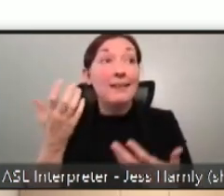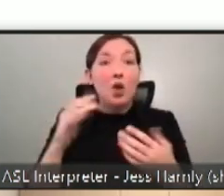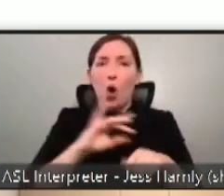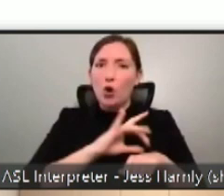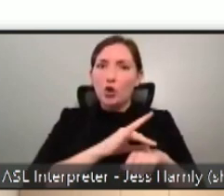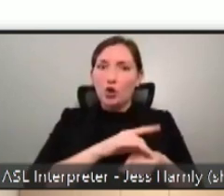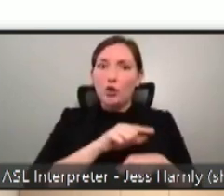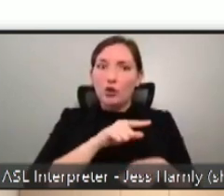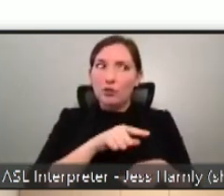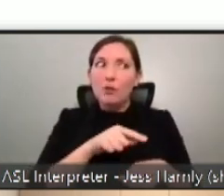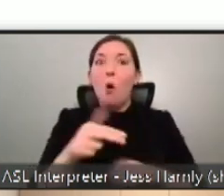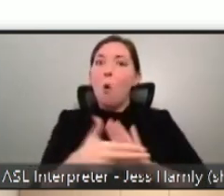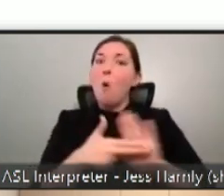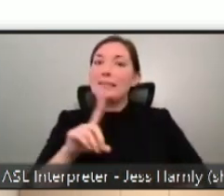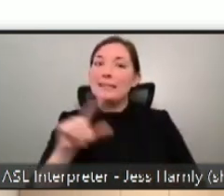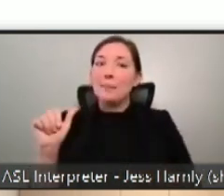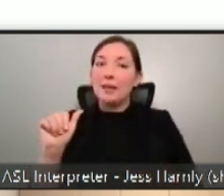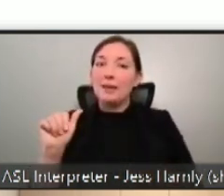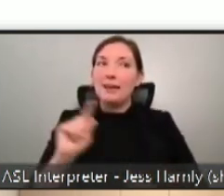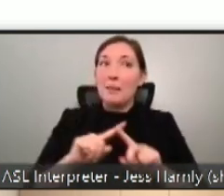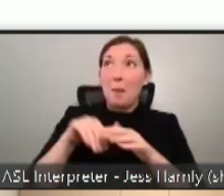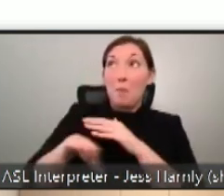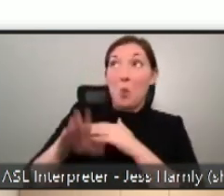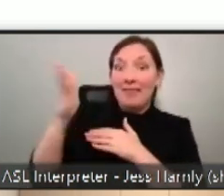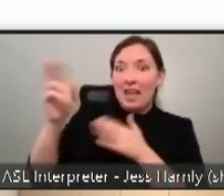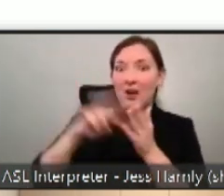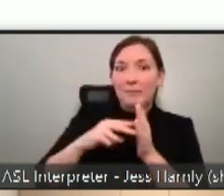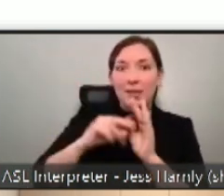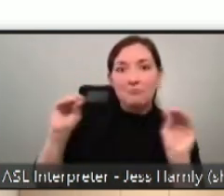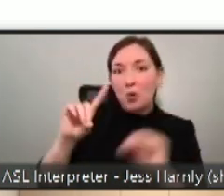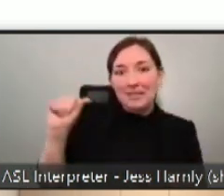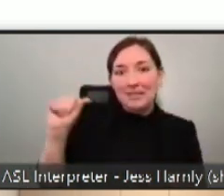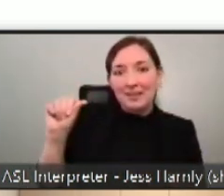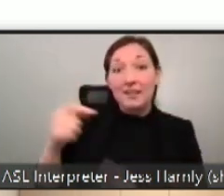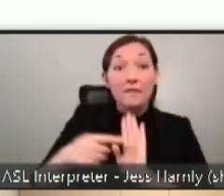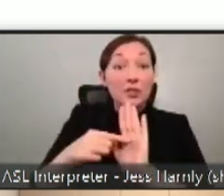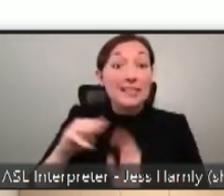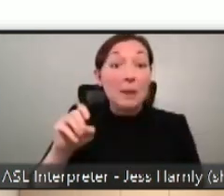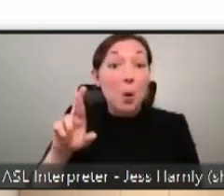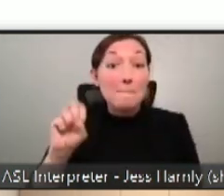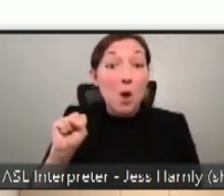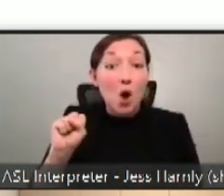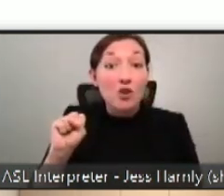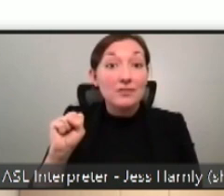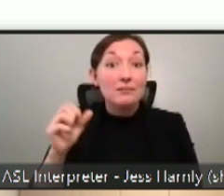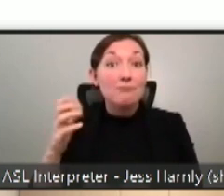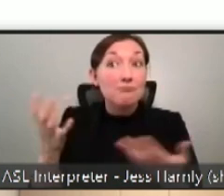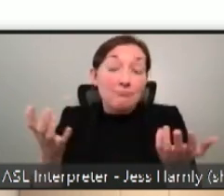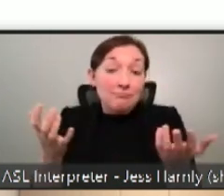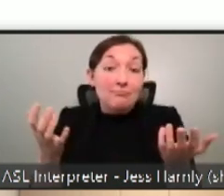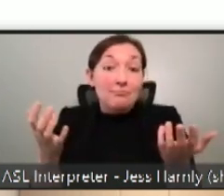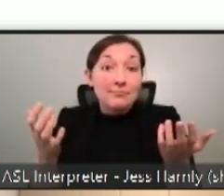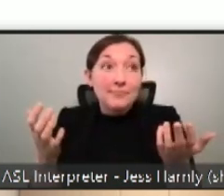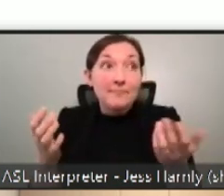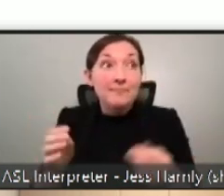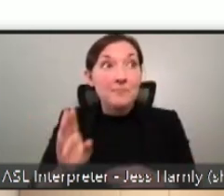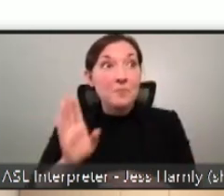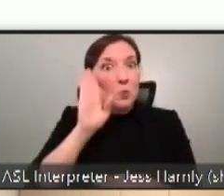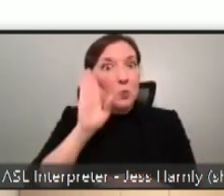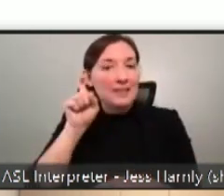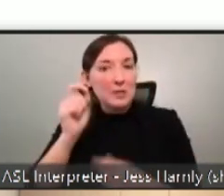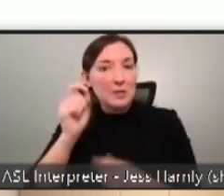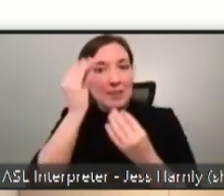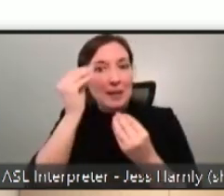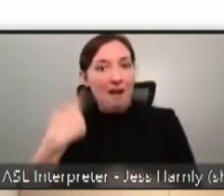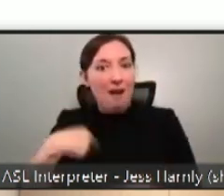considered as people with disabilities. And so if you want to think about Mars as a different space, you're gonna need to think